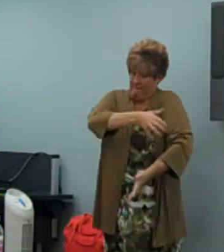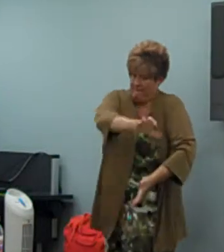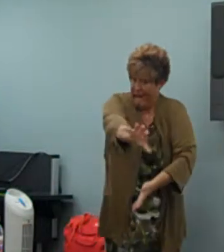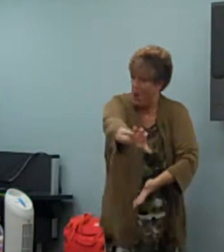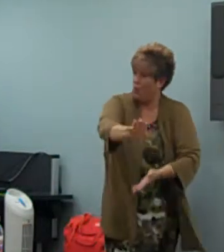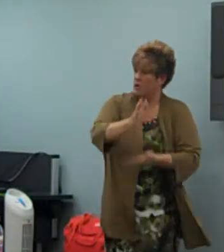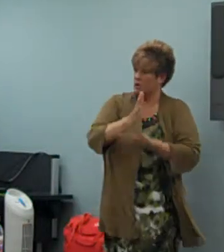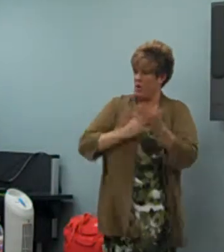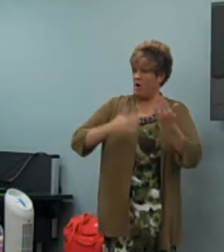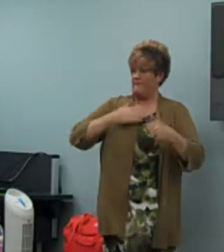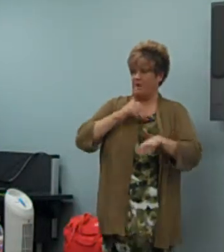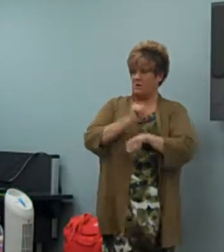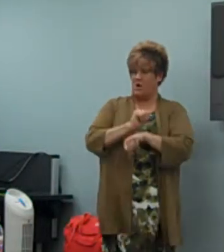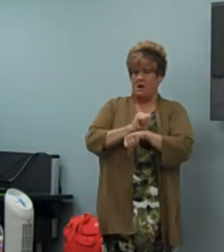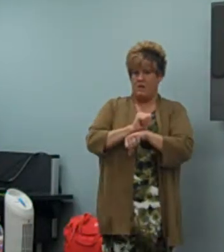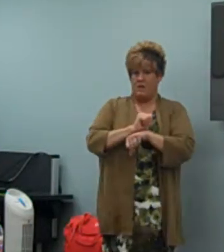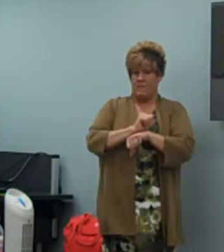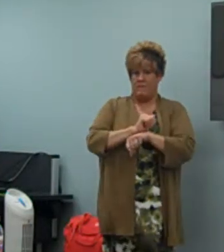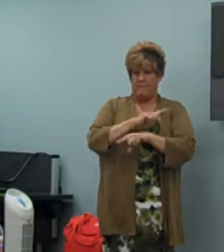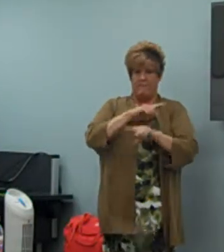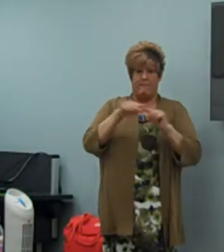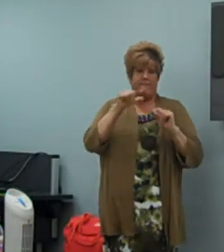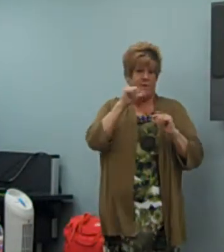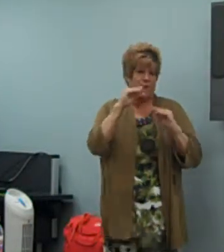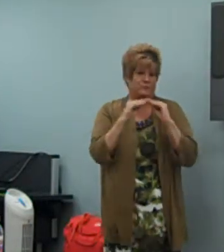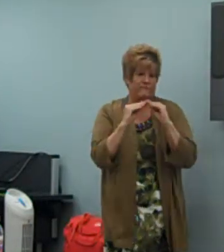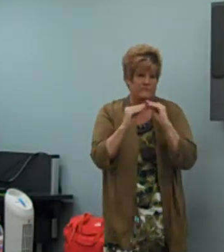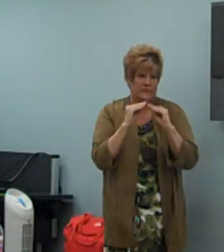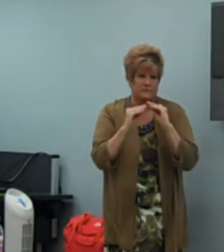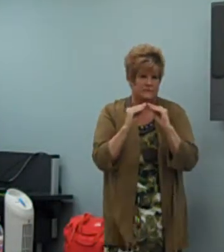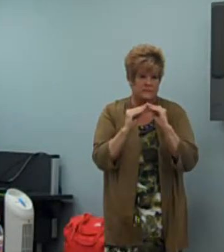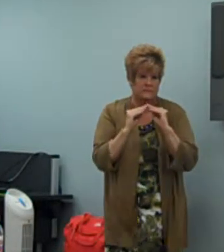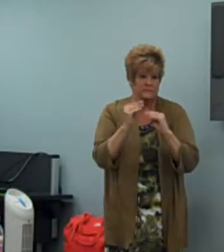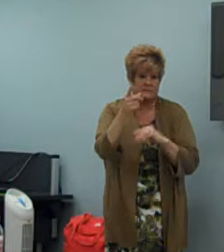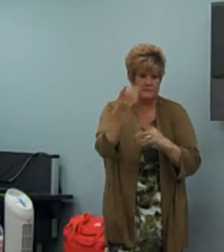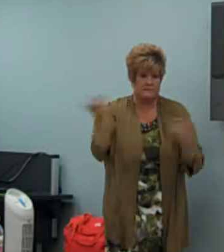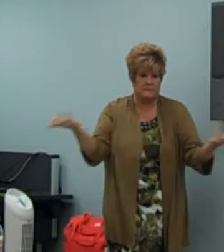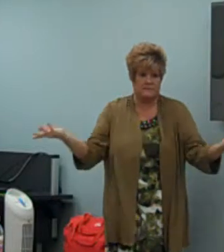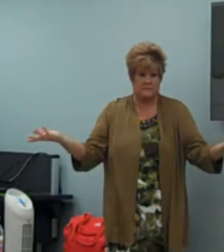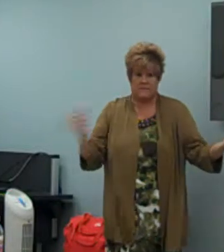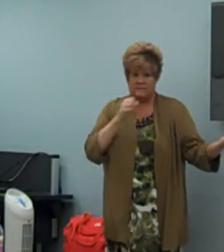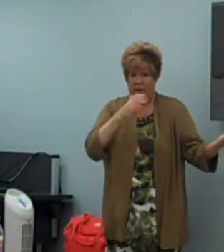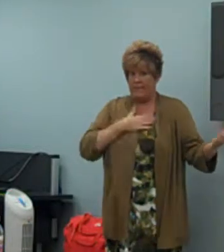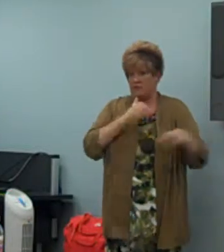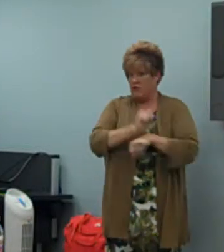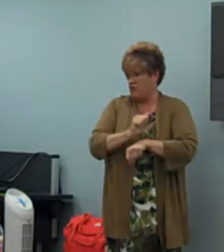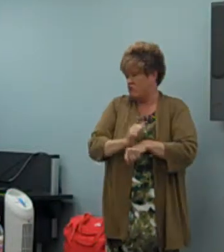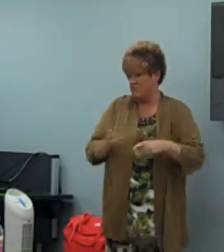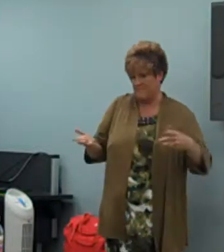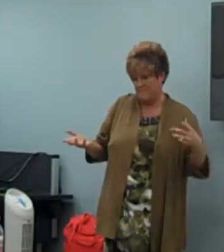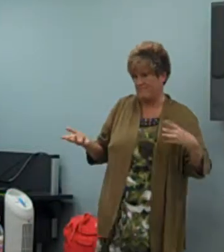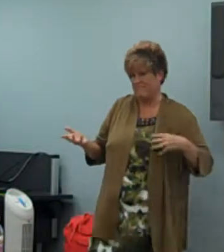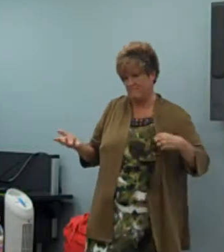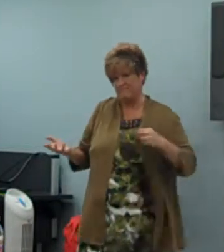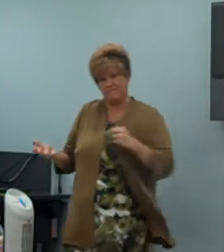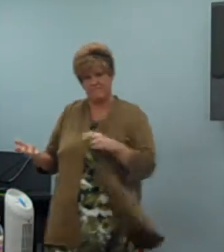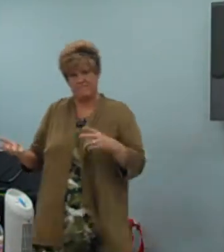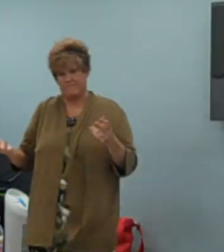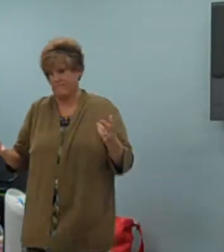student, for example, in a situation to tell, ask the student to tell, ask the teacher. So it's not my